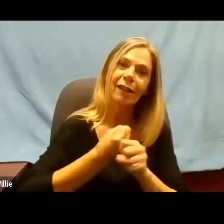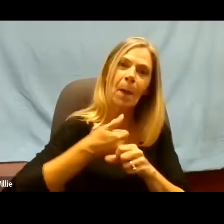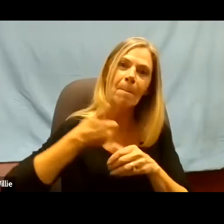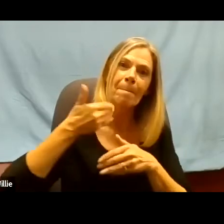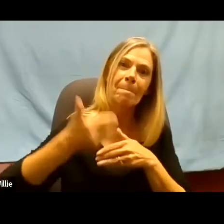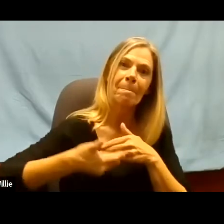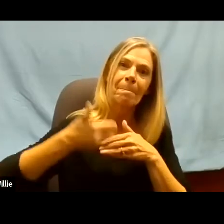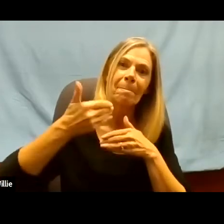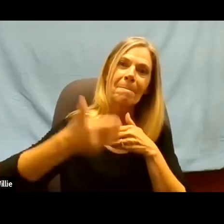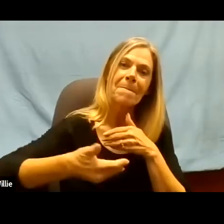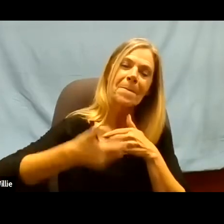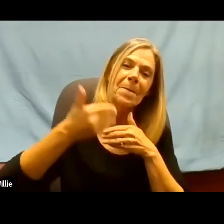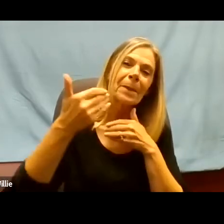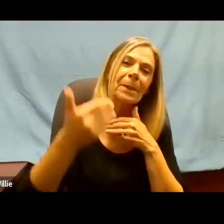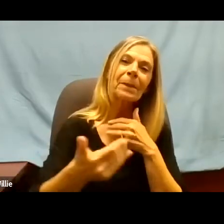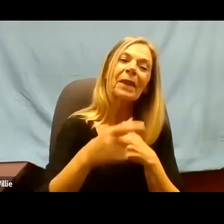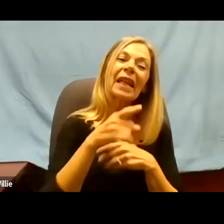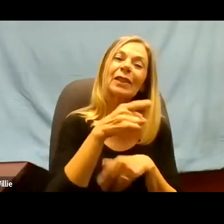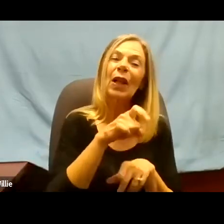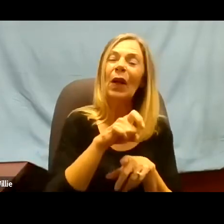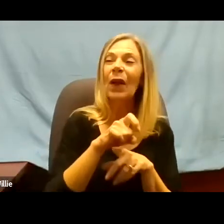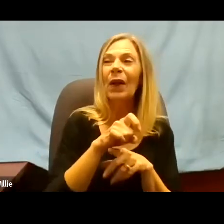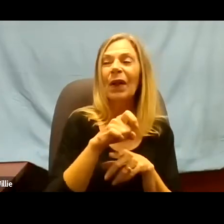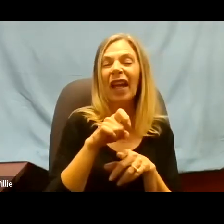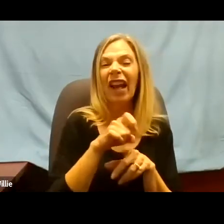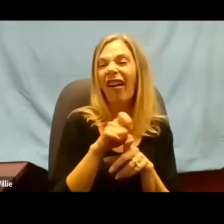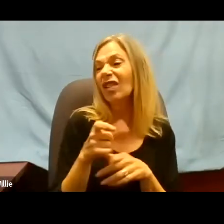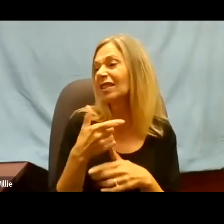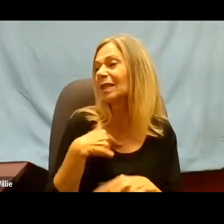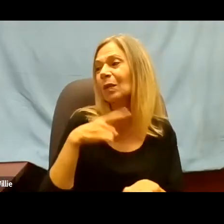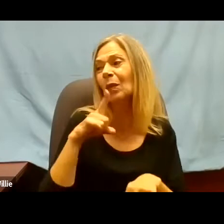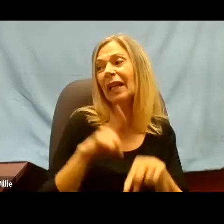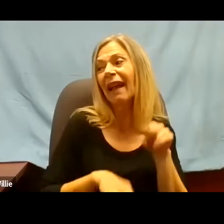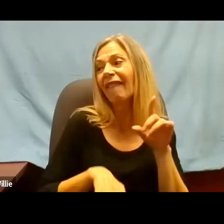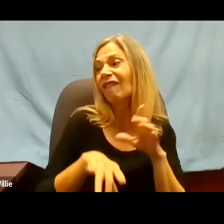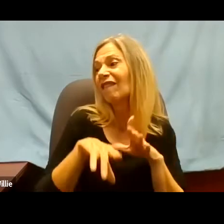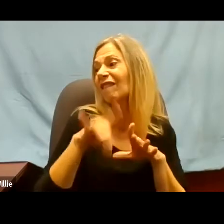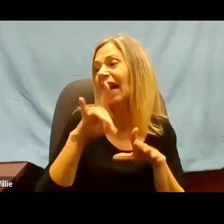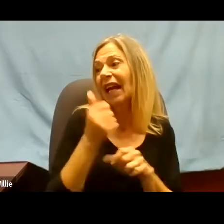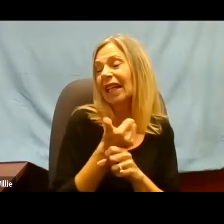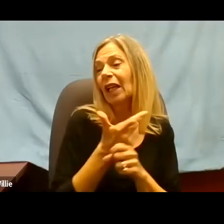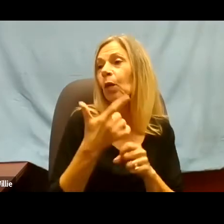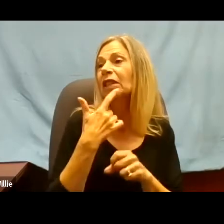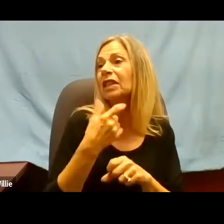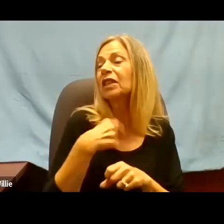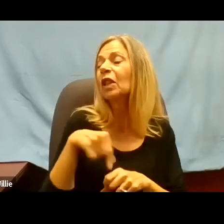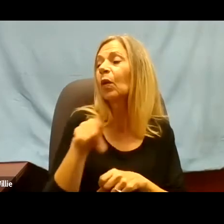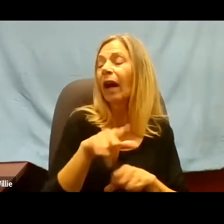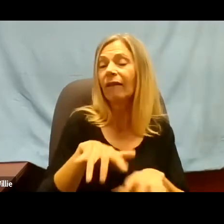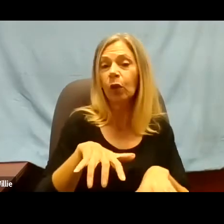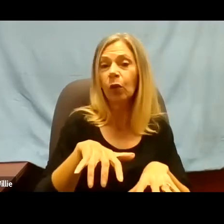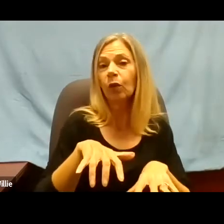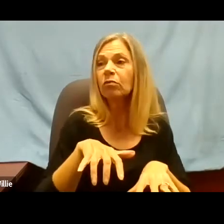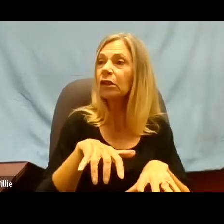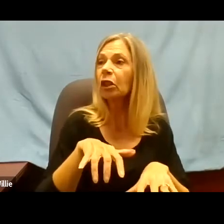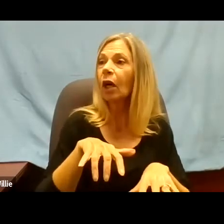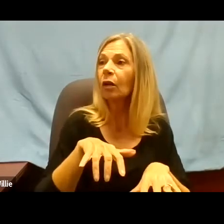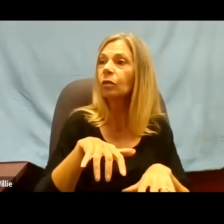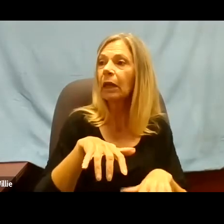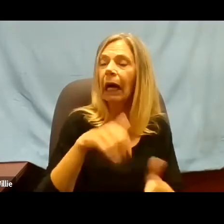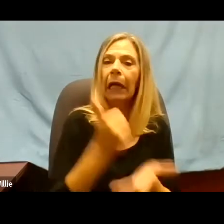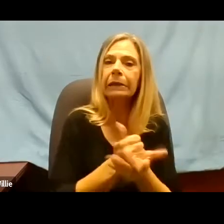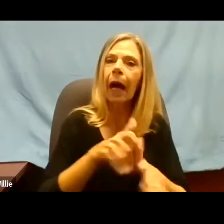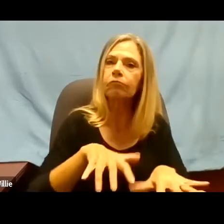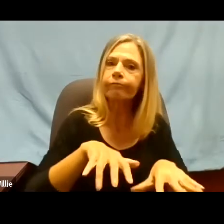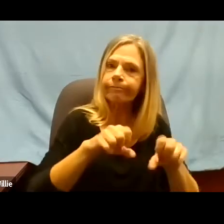well, we couldn't find anyone. We're going to adopt them out to families. I said, what family is going to take them all? And they said,